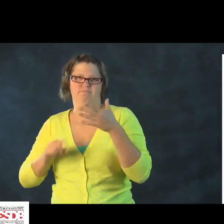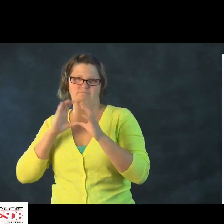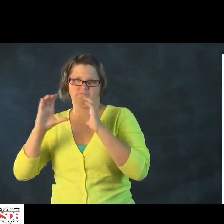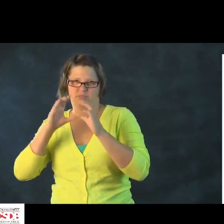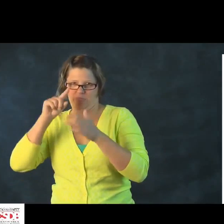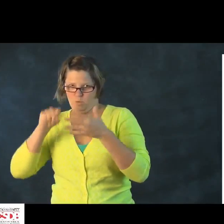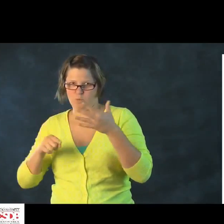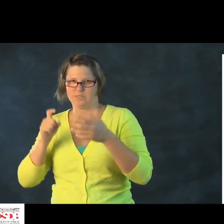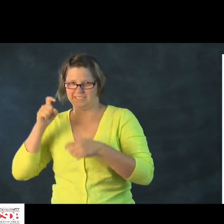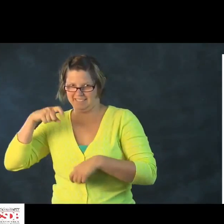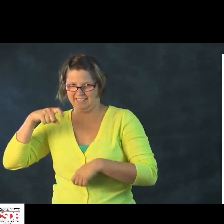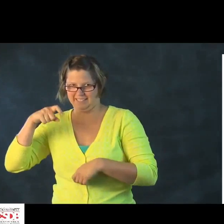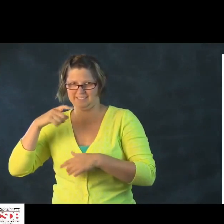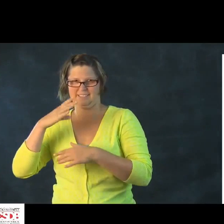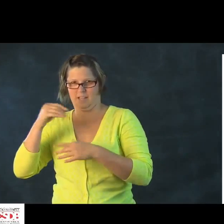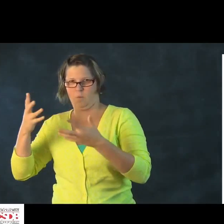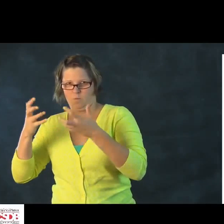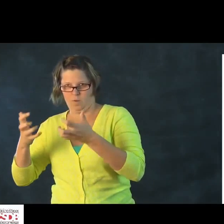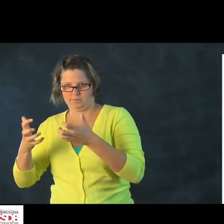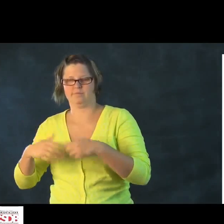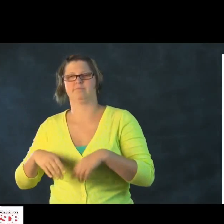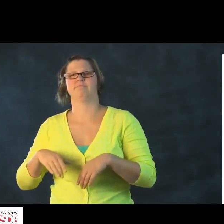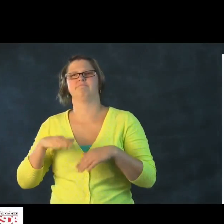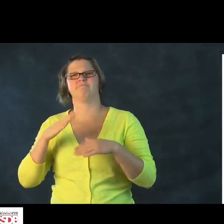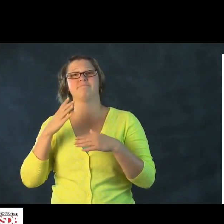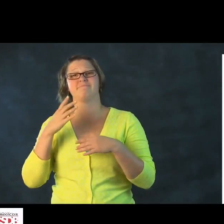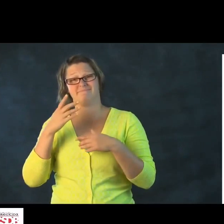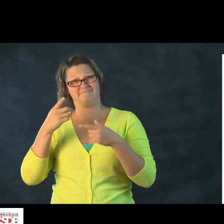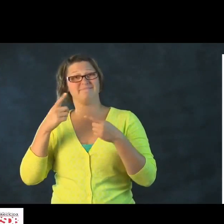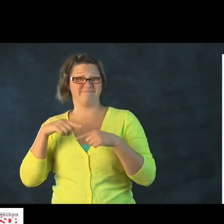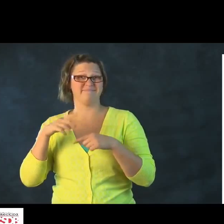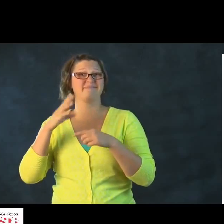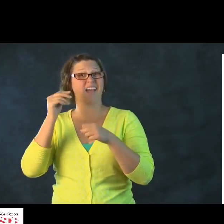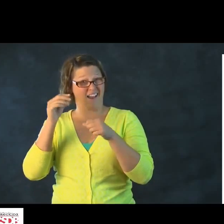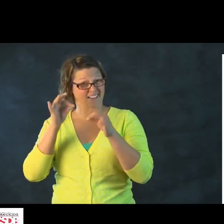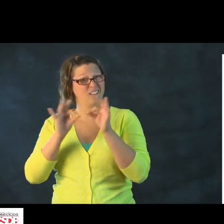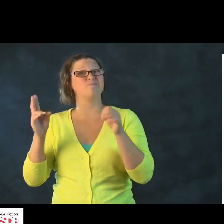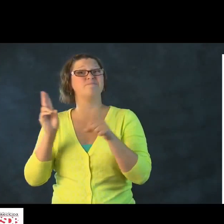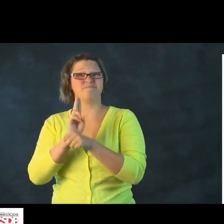Language is used for all those things I just mentioned, in terms of wants and needs.